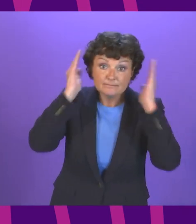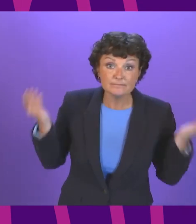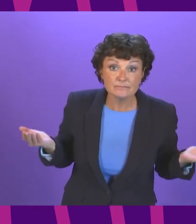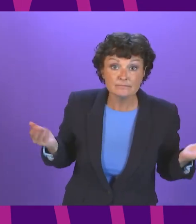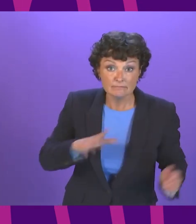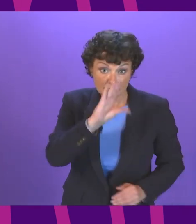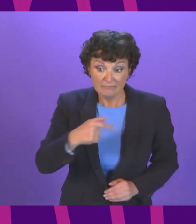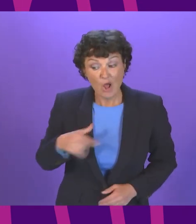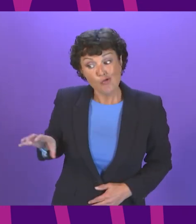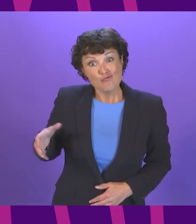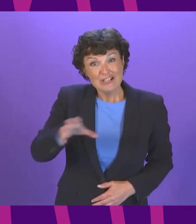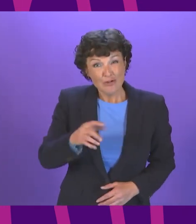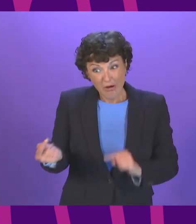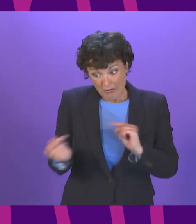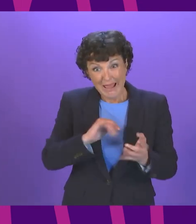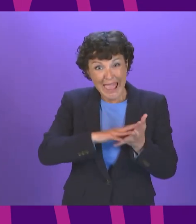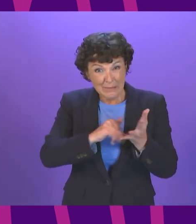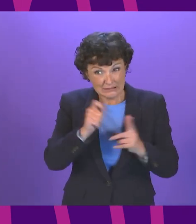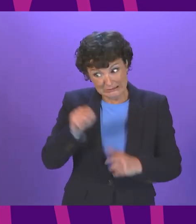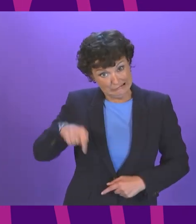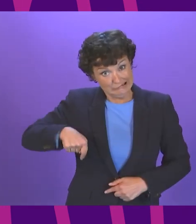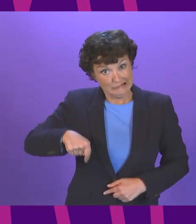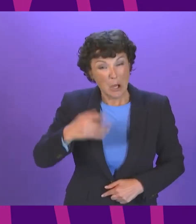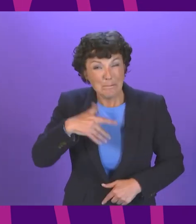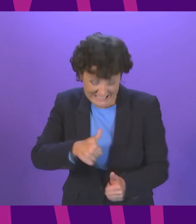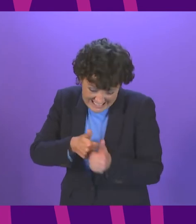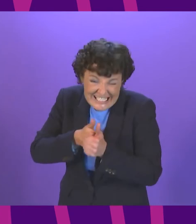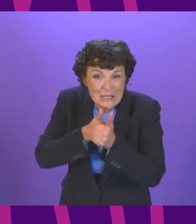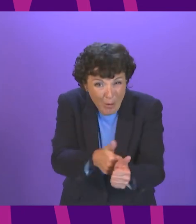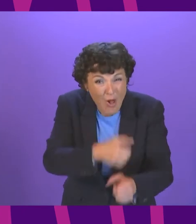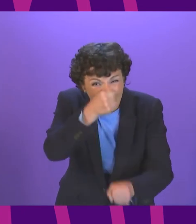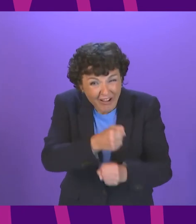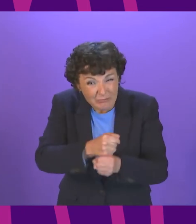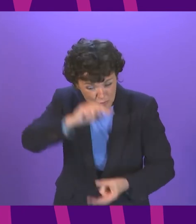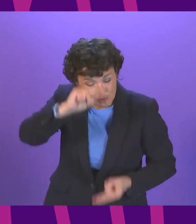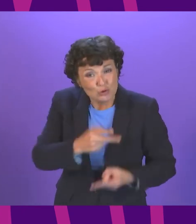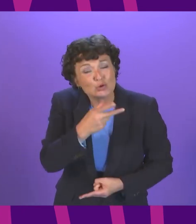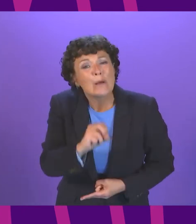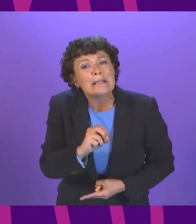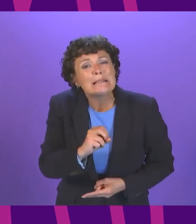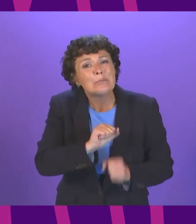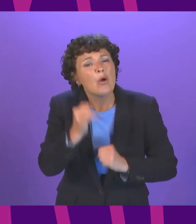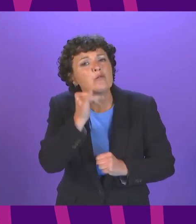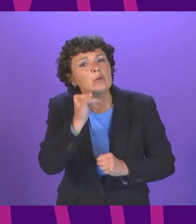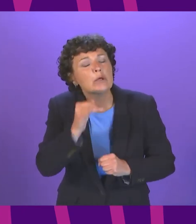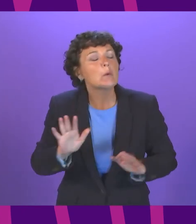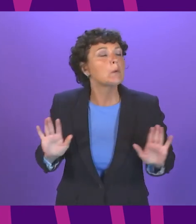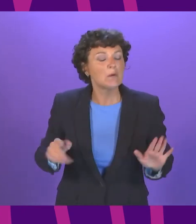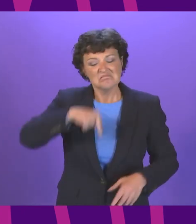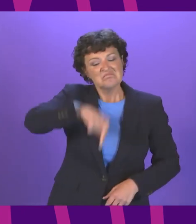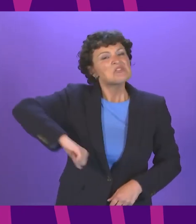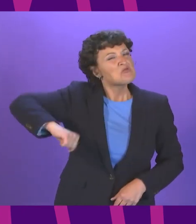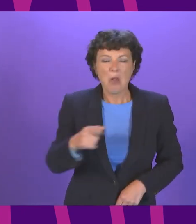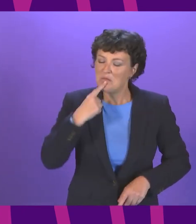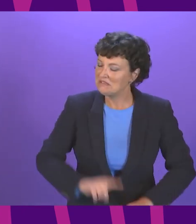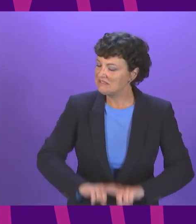I competed against actually supported this in a radio interview just a few weeks ago supported it free wraparound care will be much much welcome will